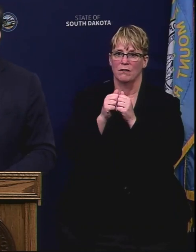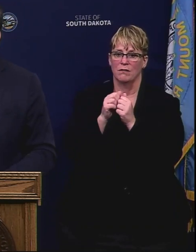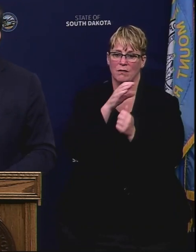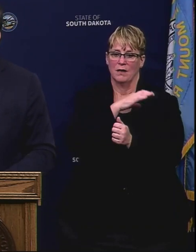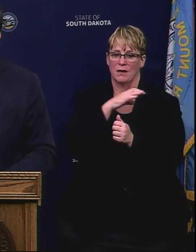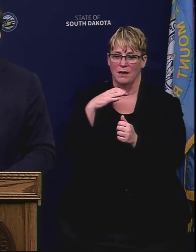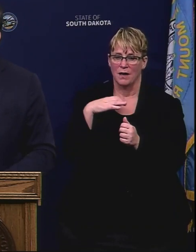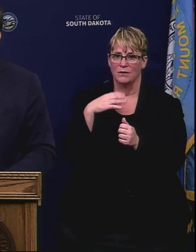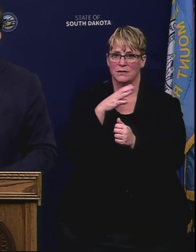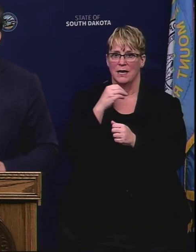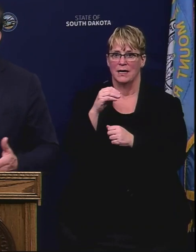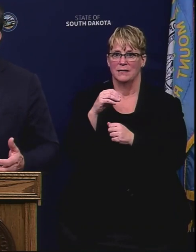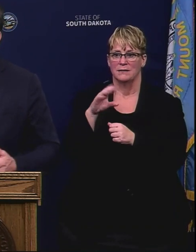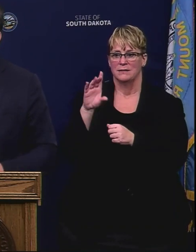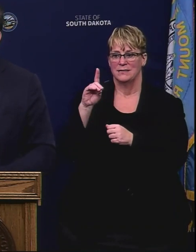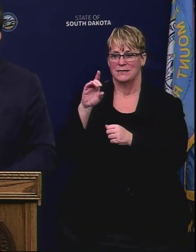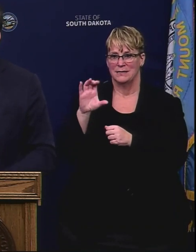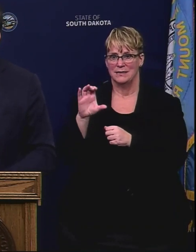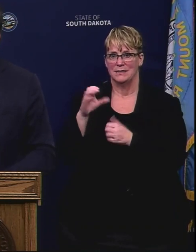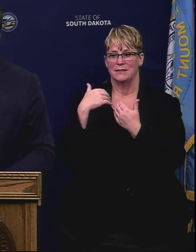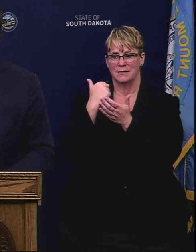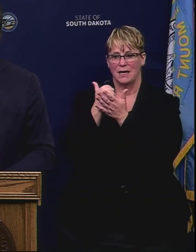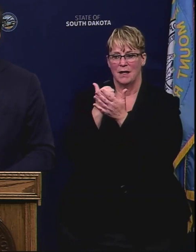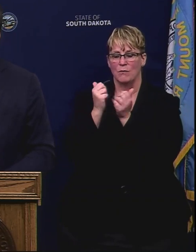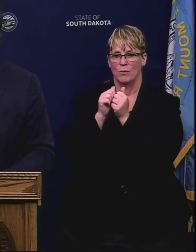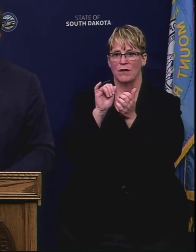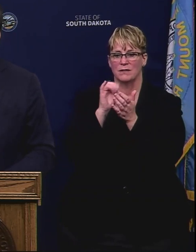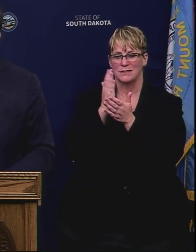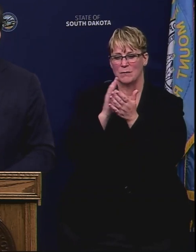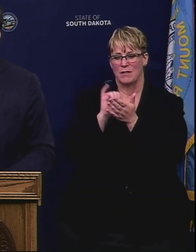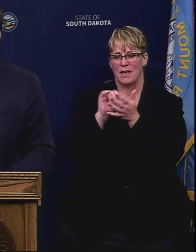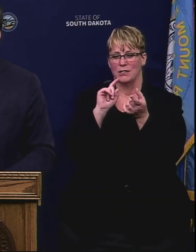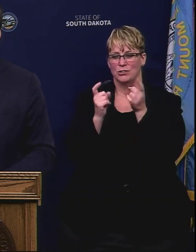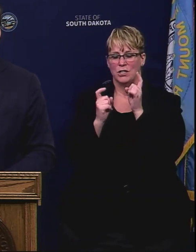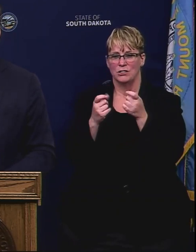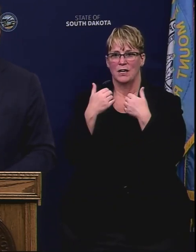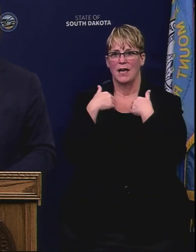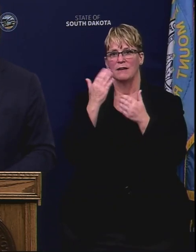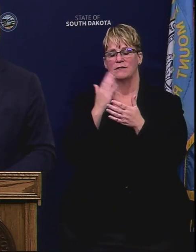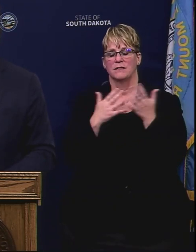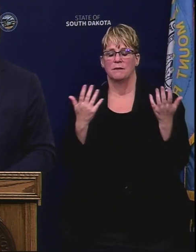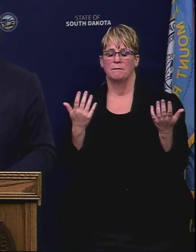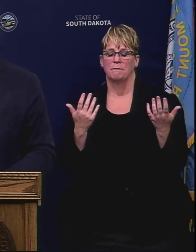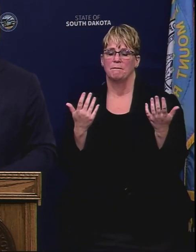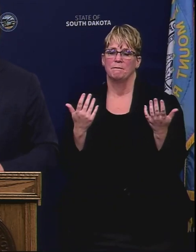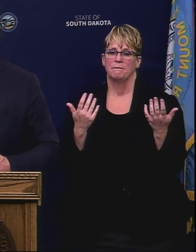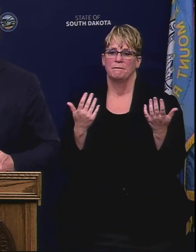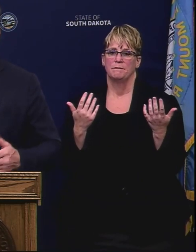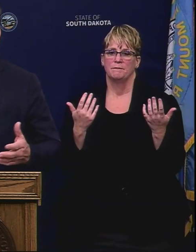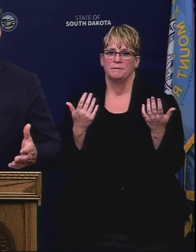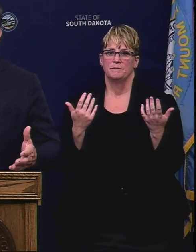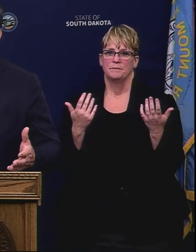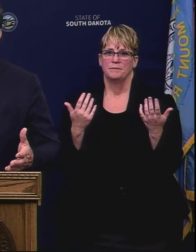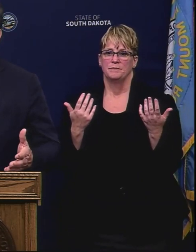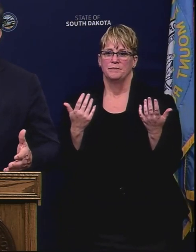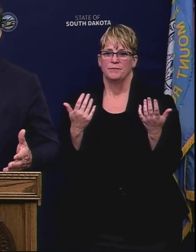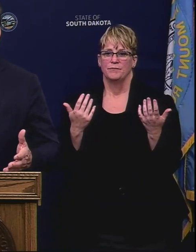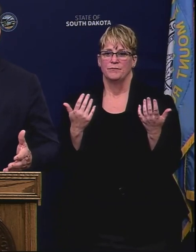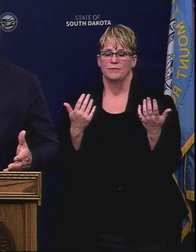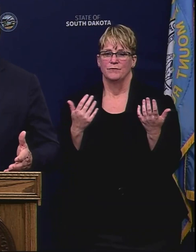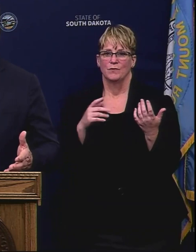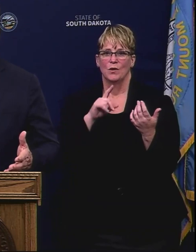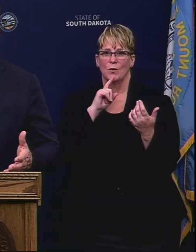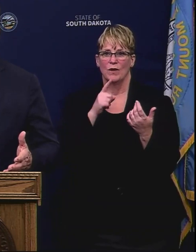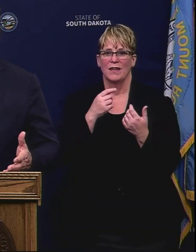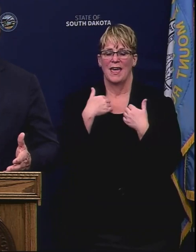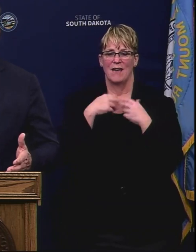our connections in D.C. to help facilitate some of that change and allow for some initially short